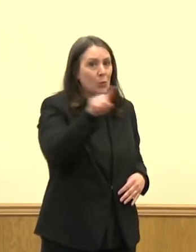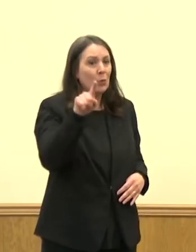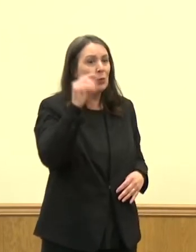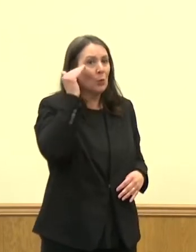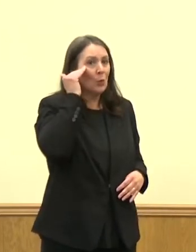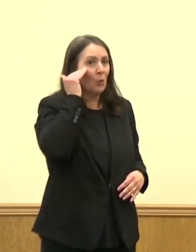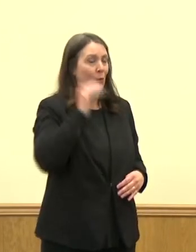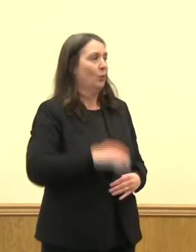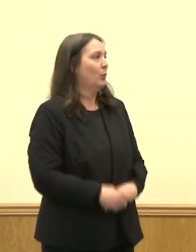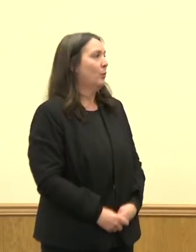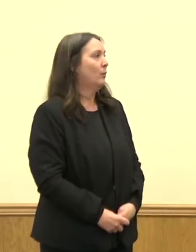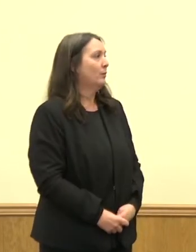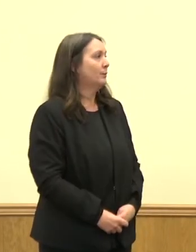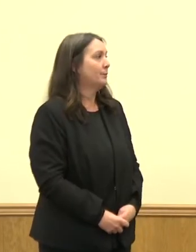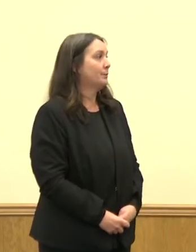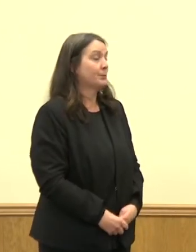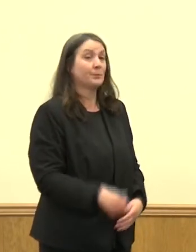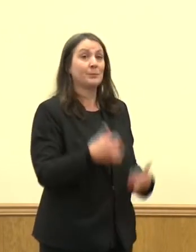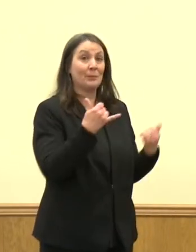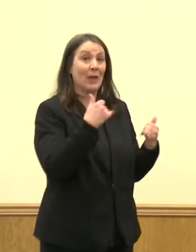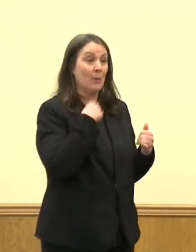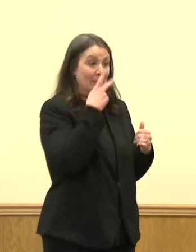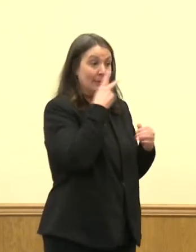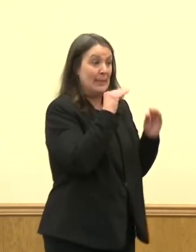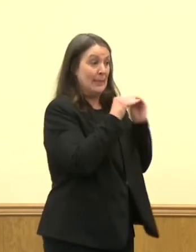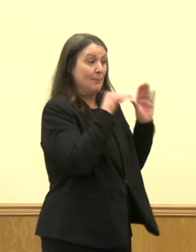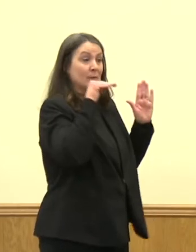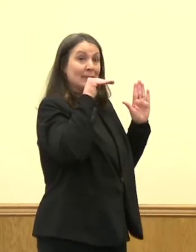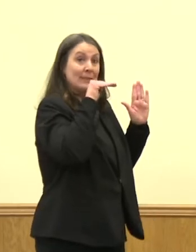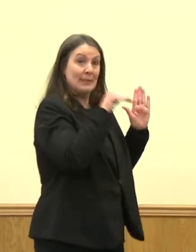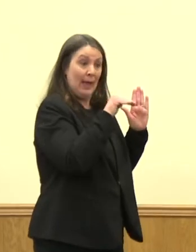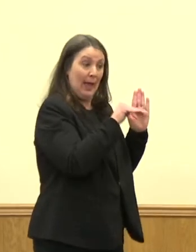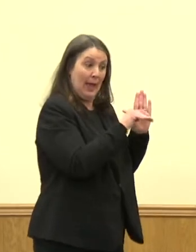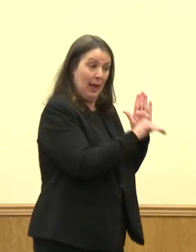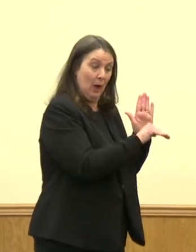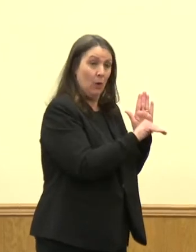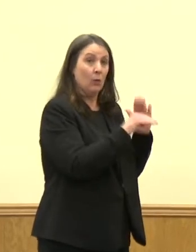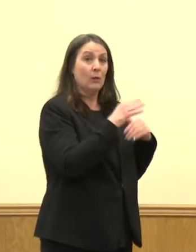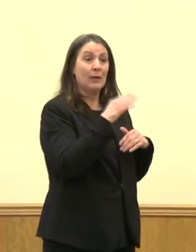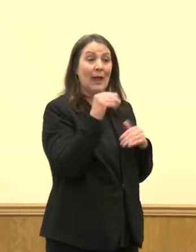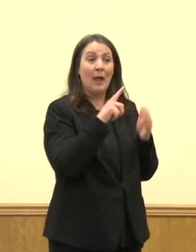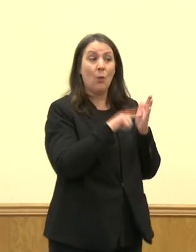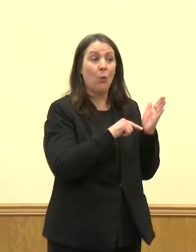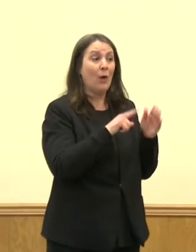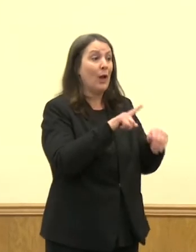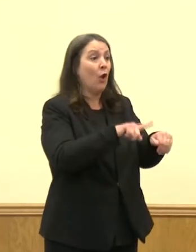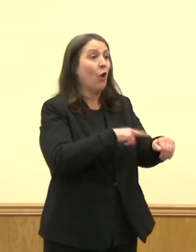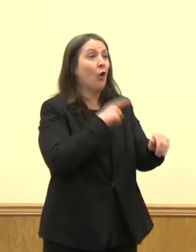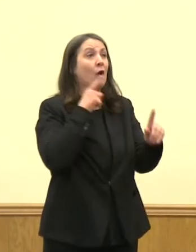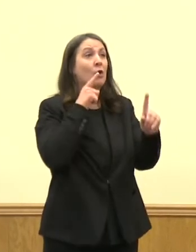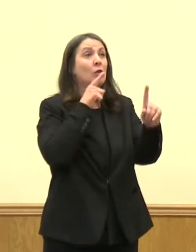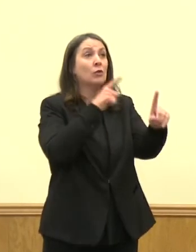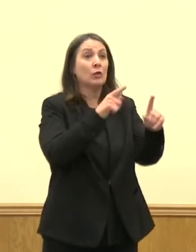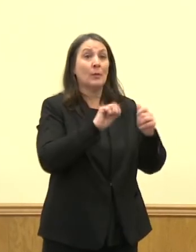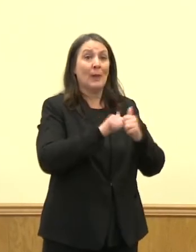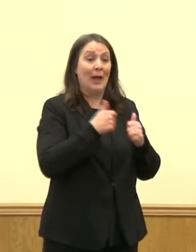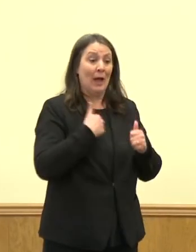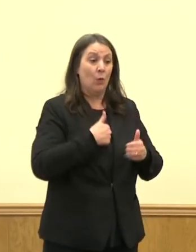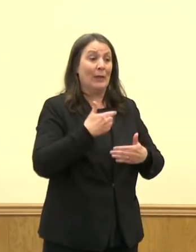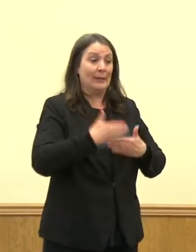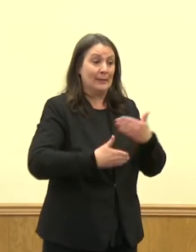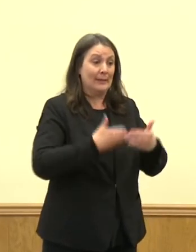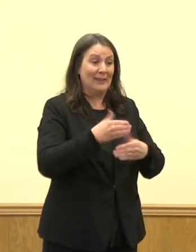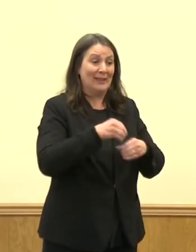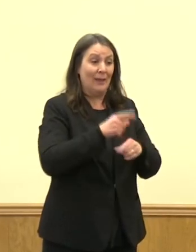you know, kind of talk more a little bit about how we are moving down this trend and what does it mean, and, again, to talk about what that long-term, how do we continue on this right